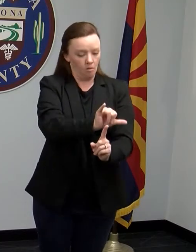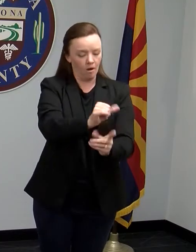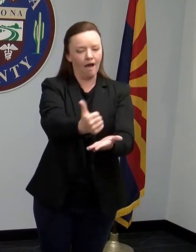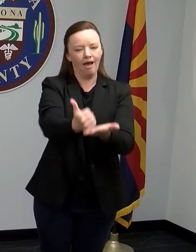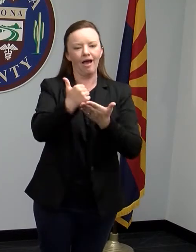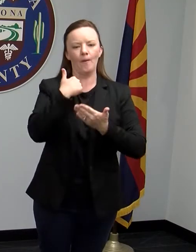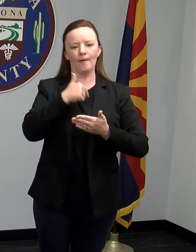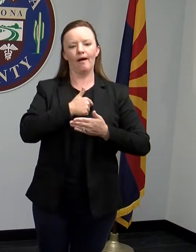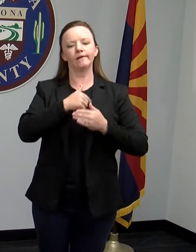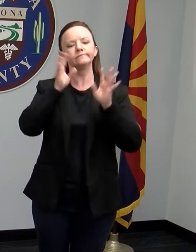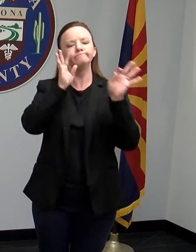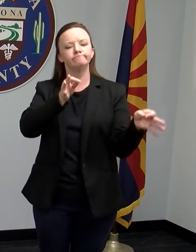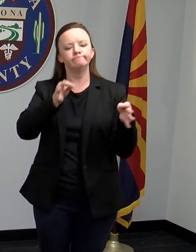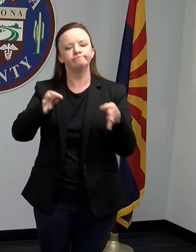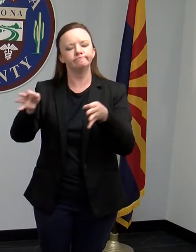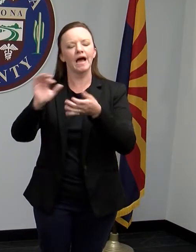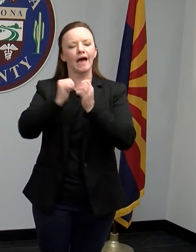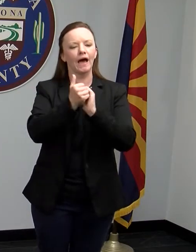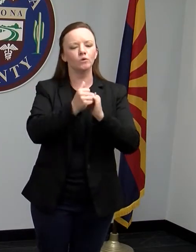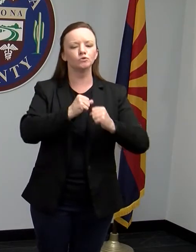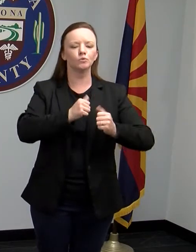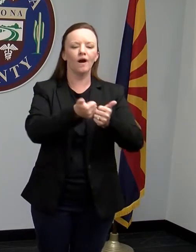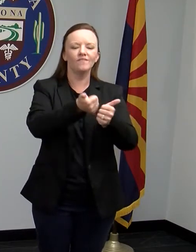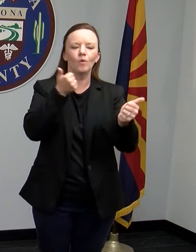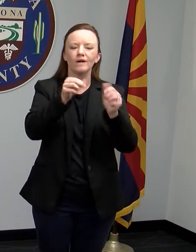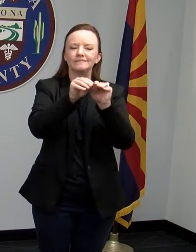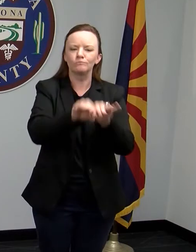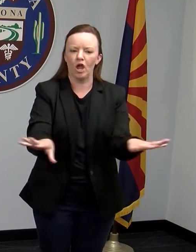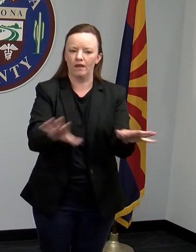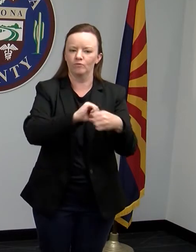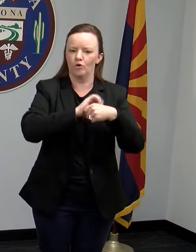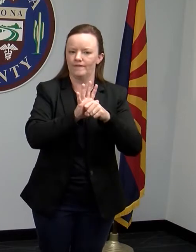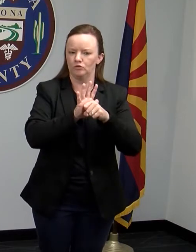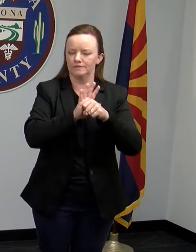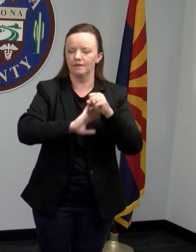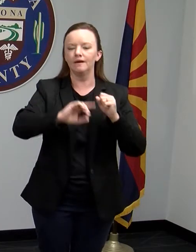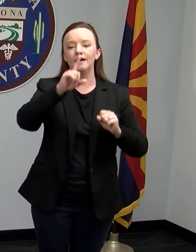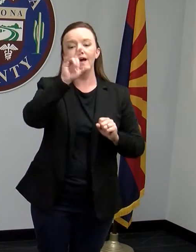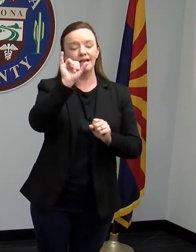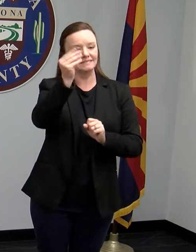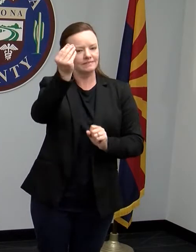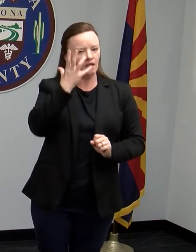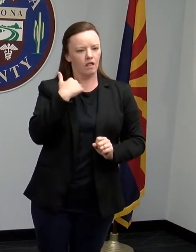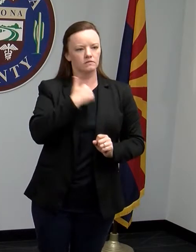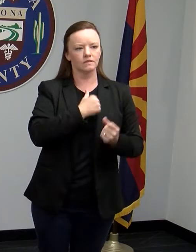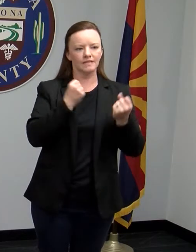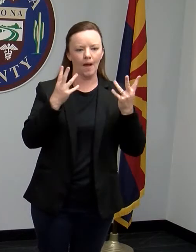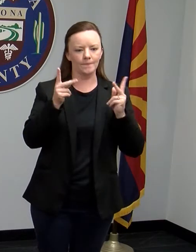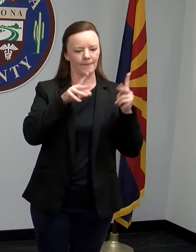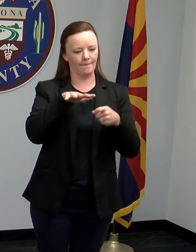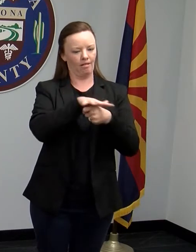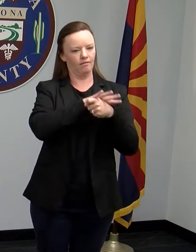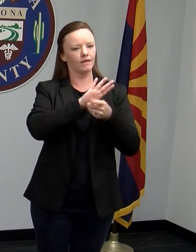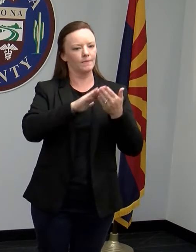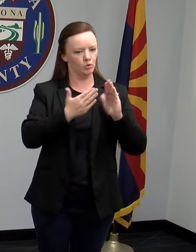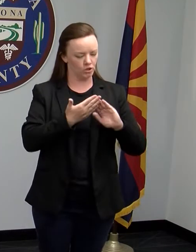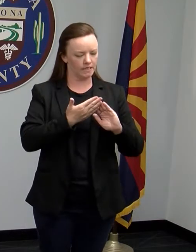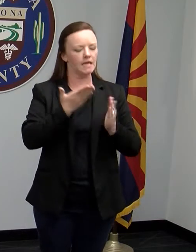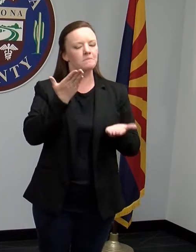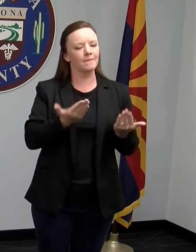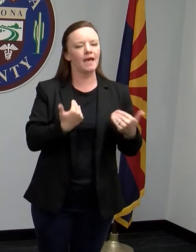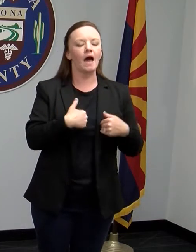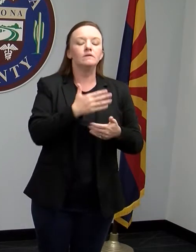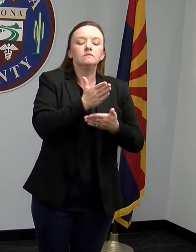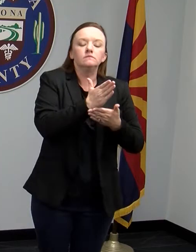prevent the spread of COVID-19 because it tells us how many people in the community likely have some